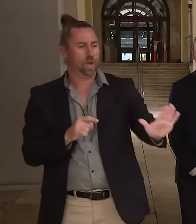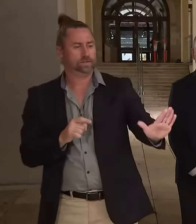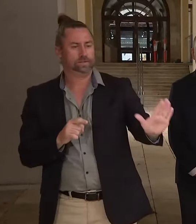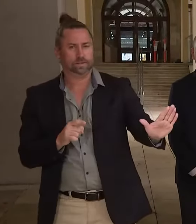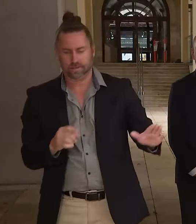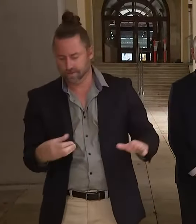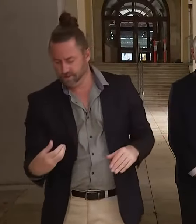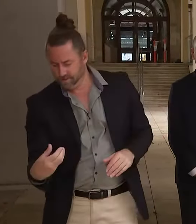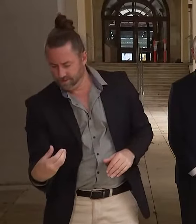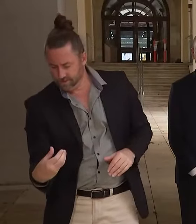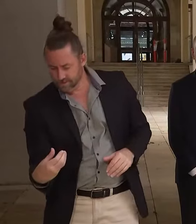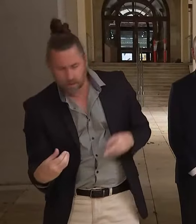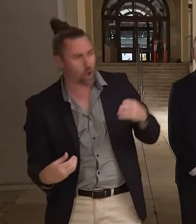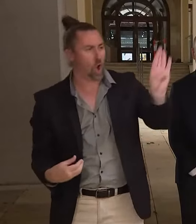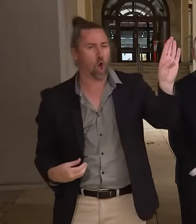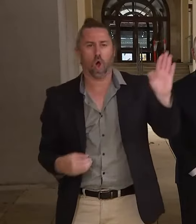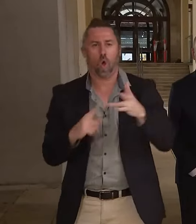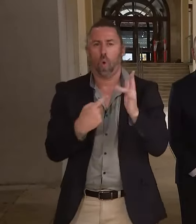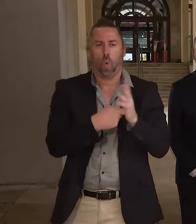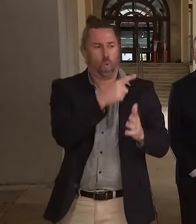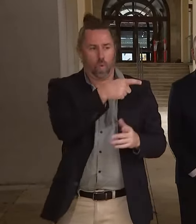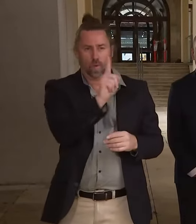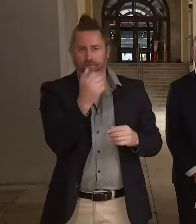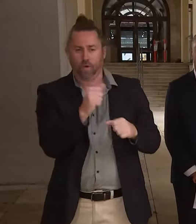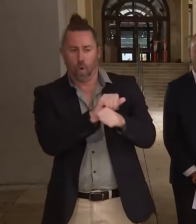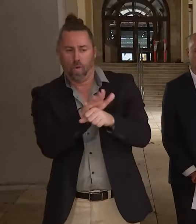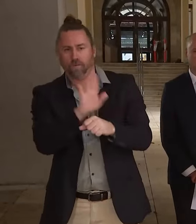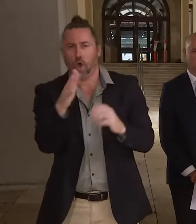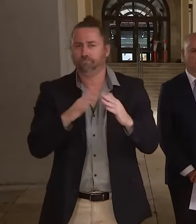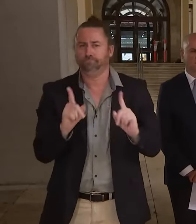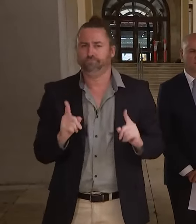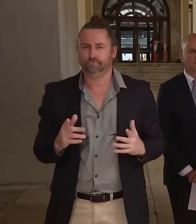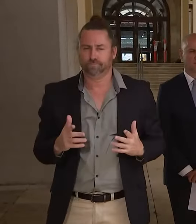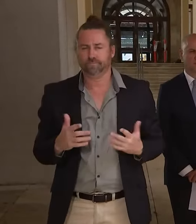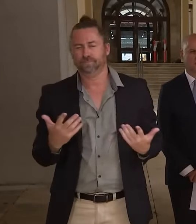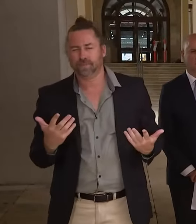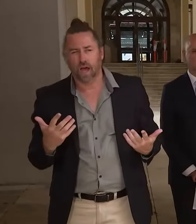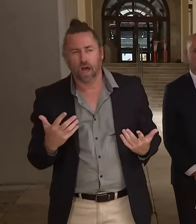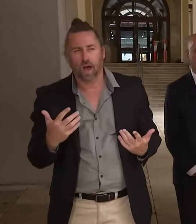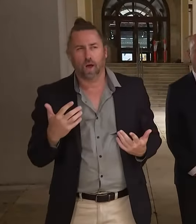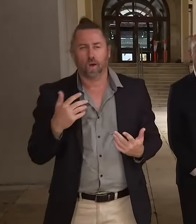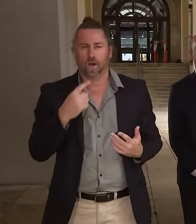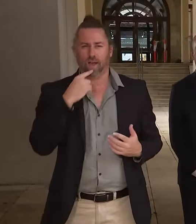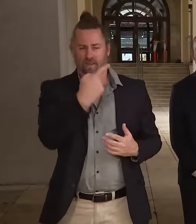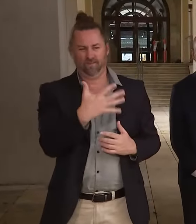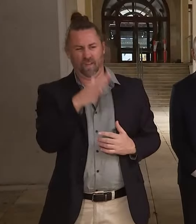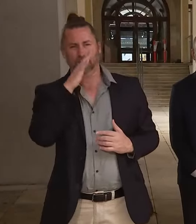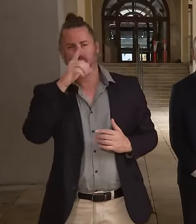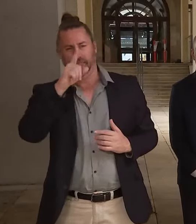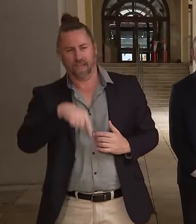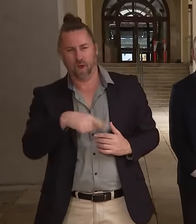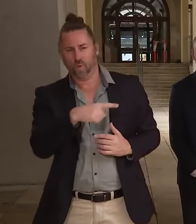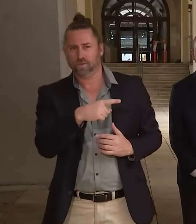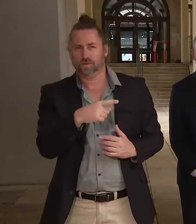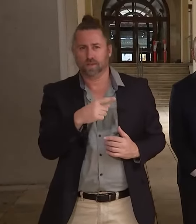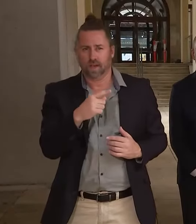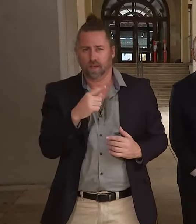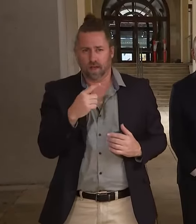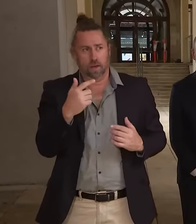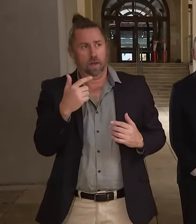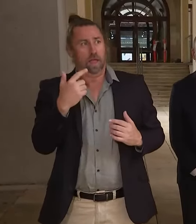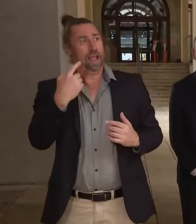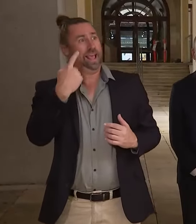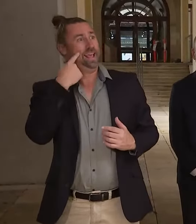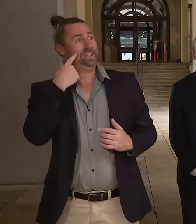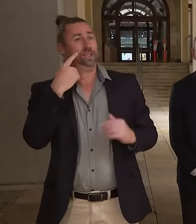a concern because these will not only not alleviate any of the problems with Lyme's testing